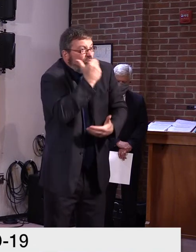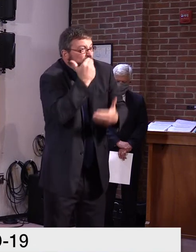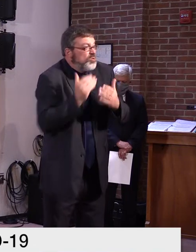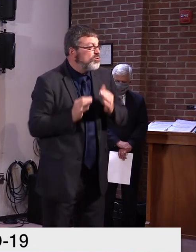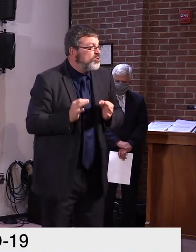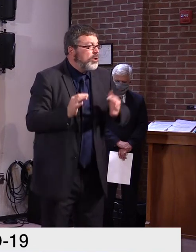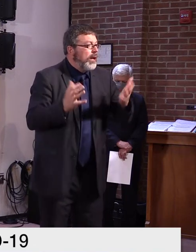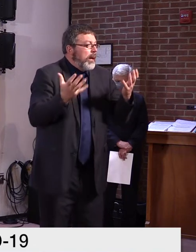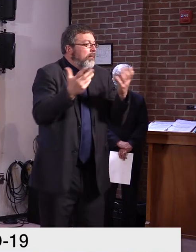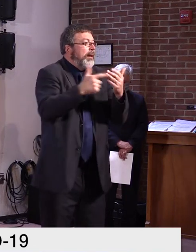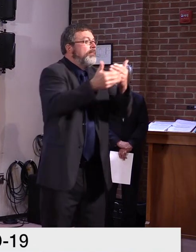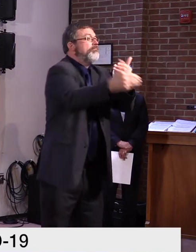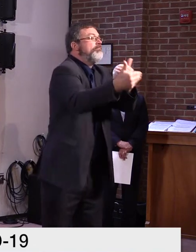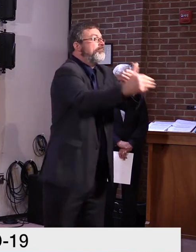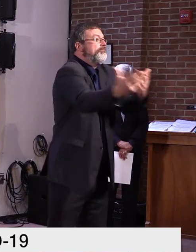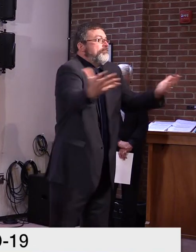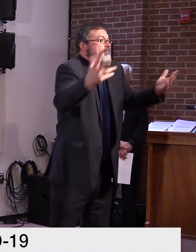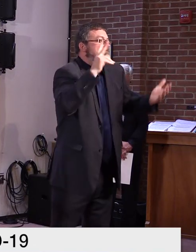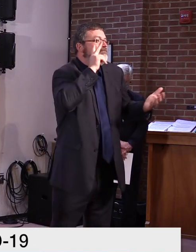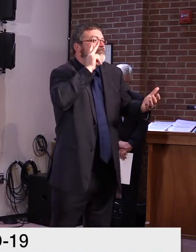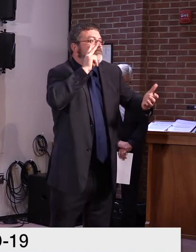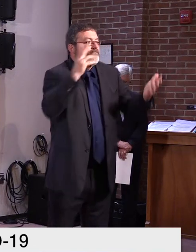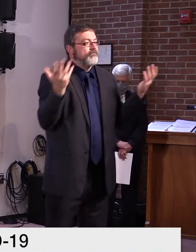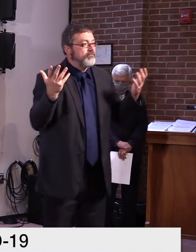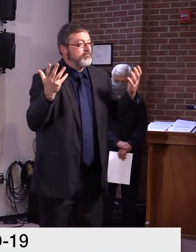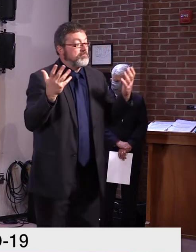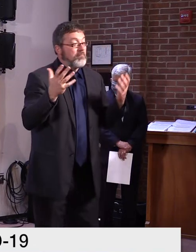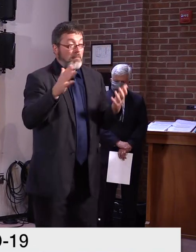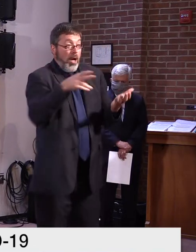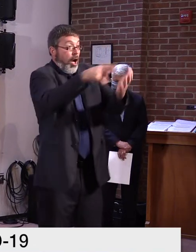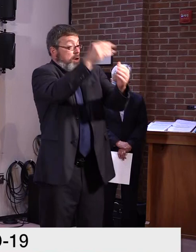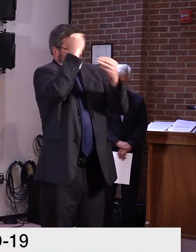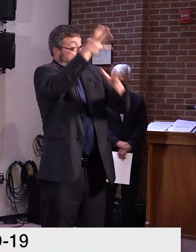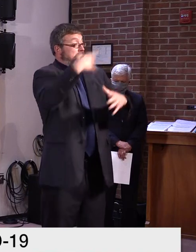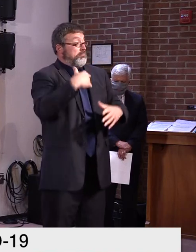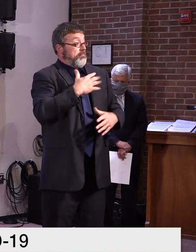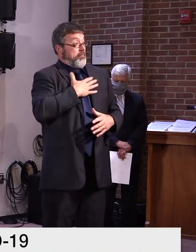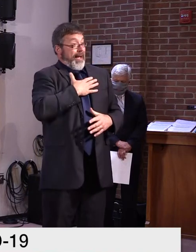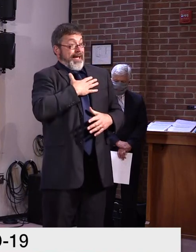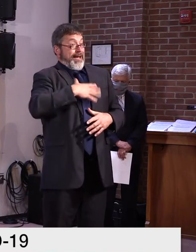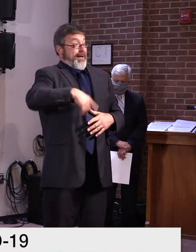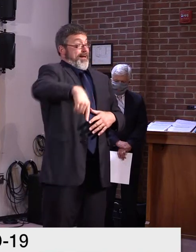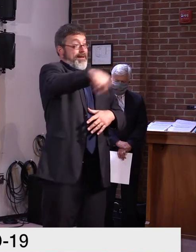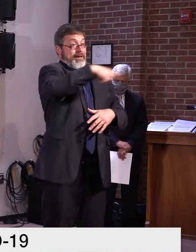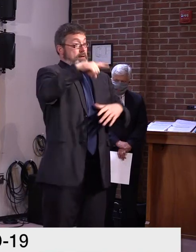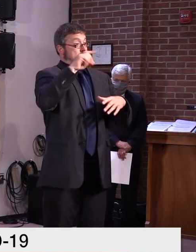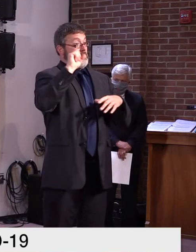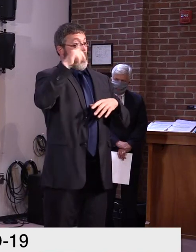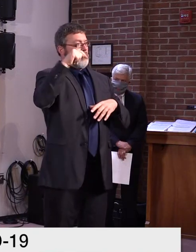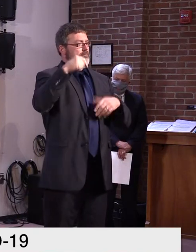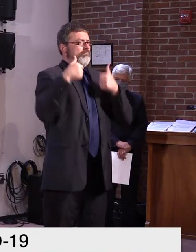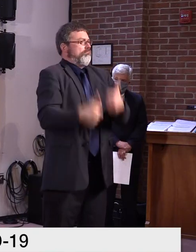keep schools open. Um, but I, I'm really proud of the work they're doing and I think we all should be, like, as Vermoners.